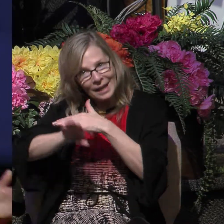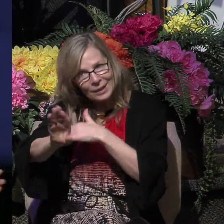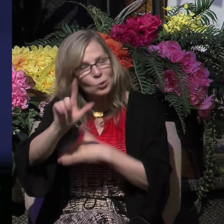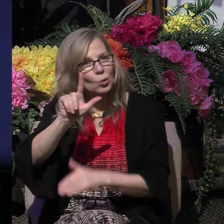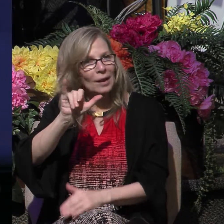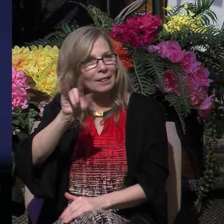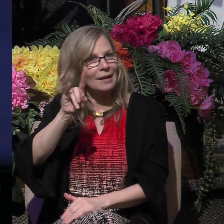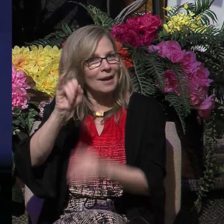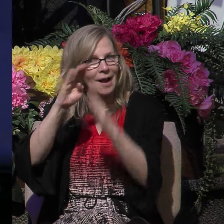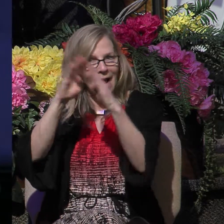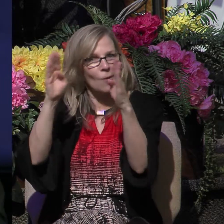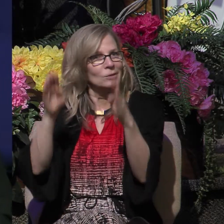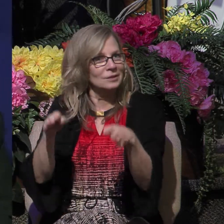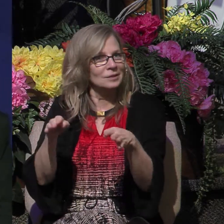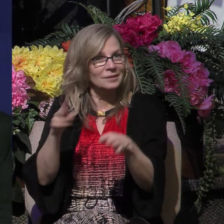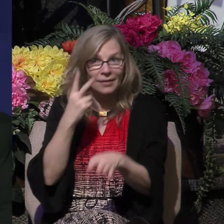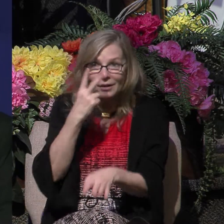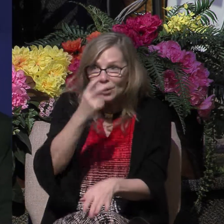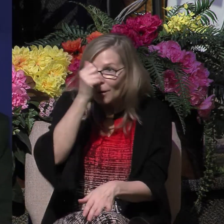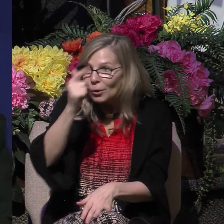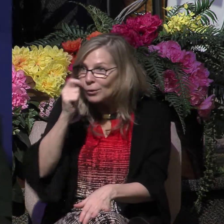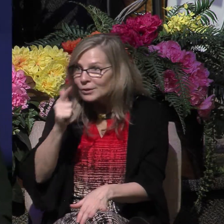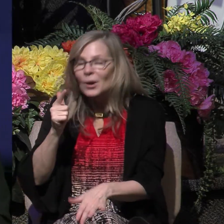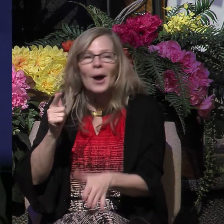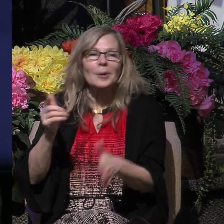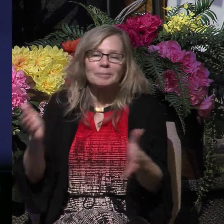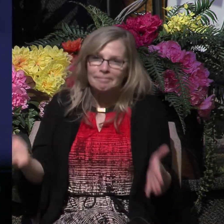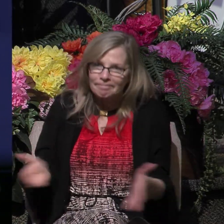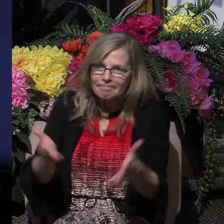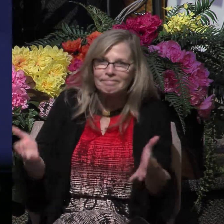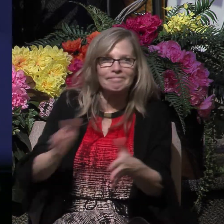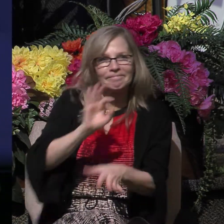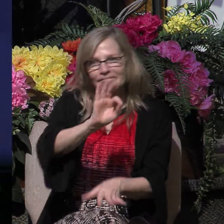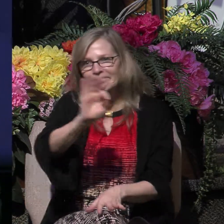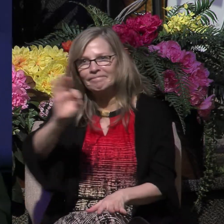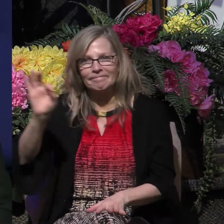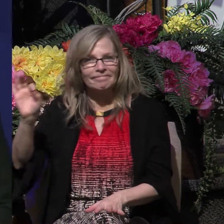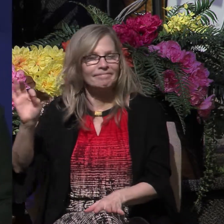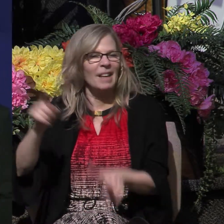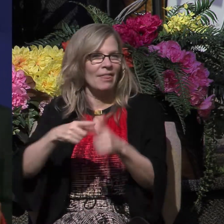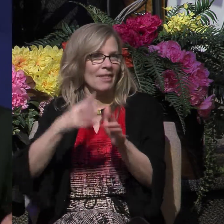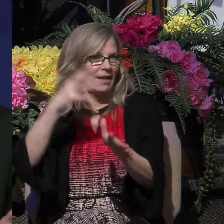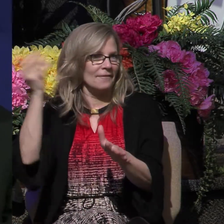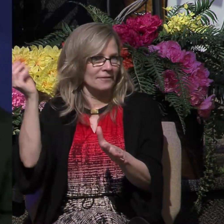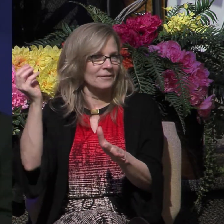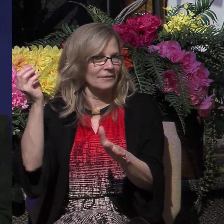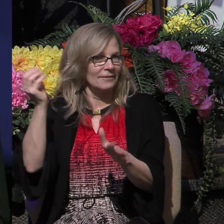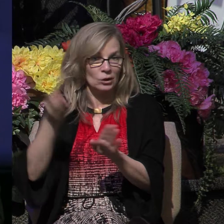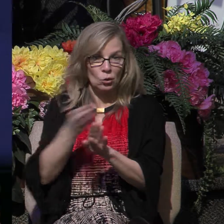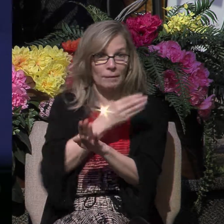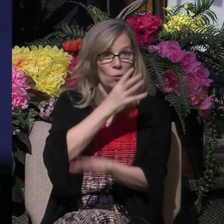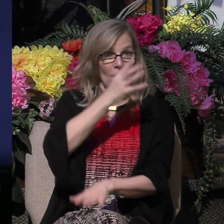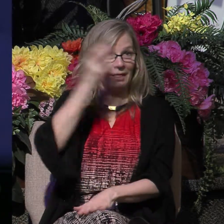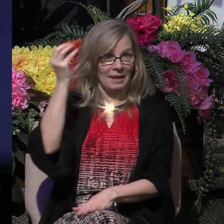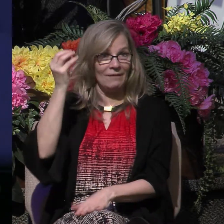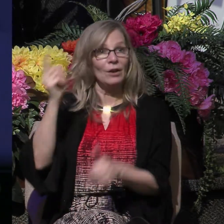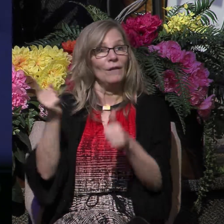they saw the brethren, they encouraged them and departed. So before leaving Philippi, we read that Paul and Silas, they went to the house of Lydia,